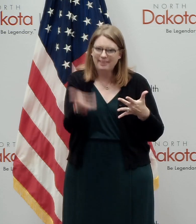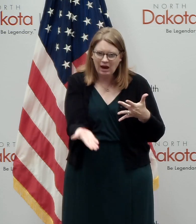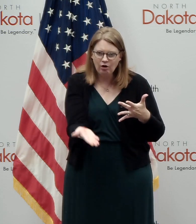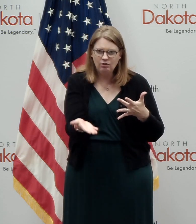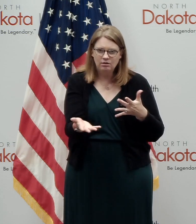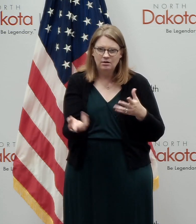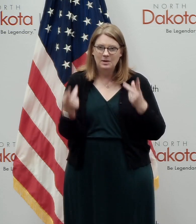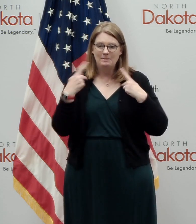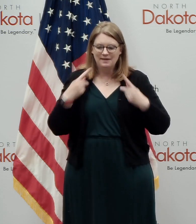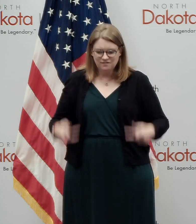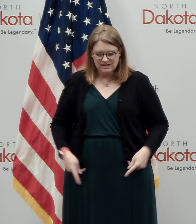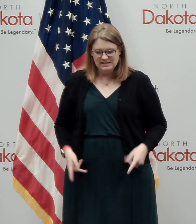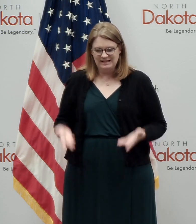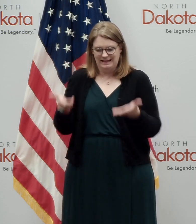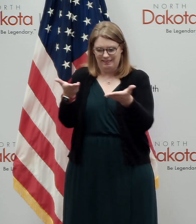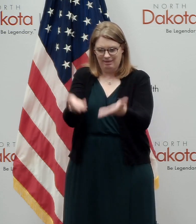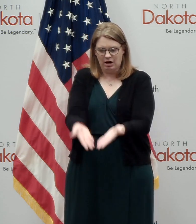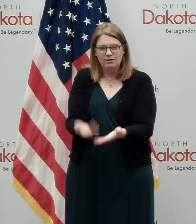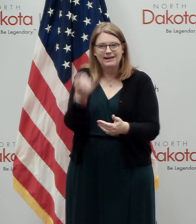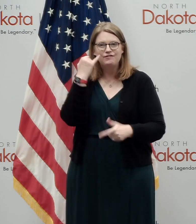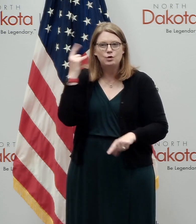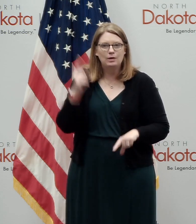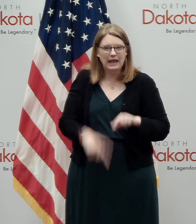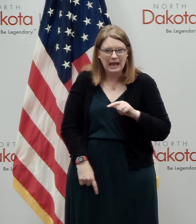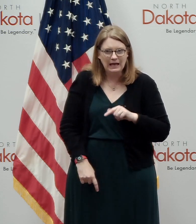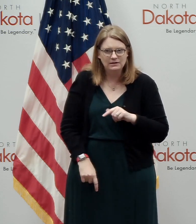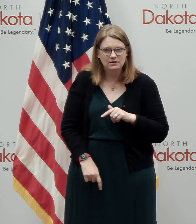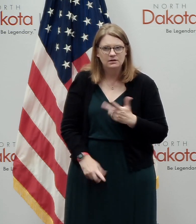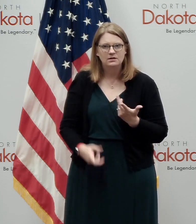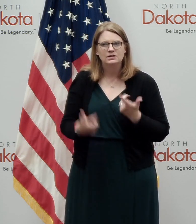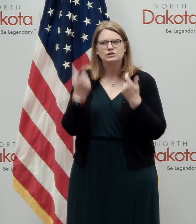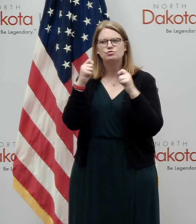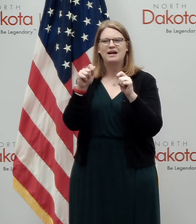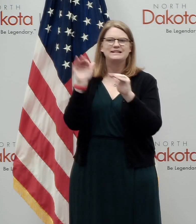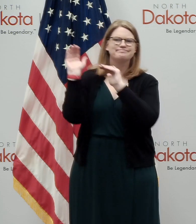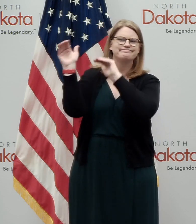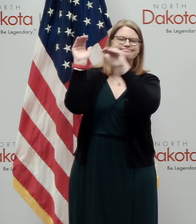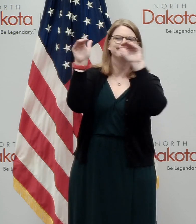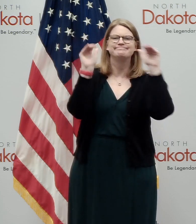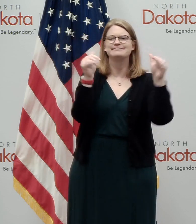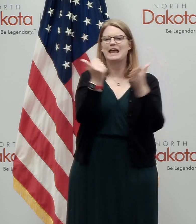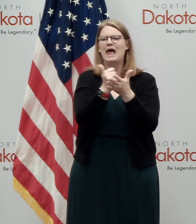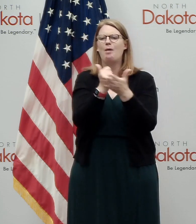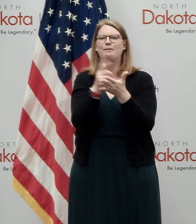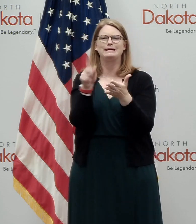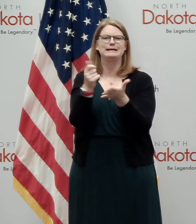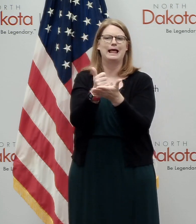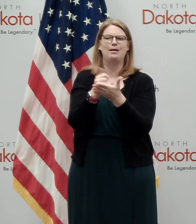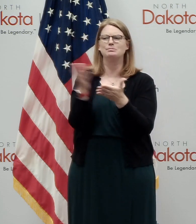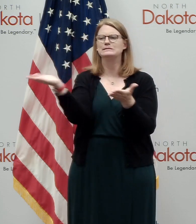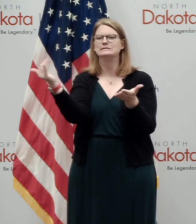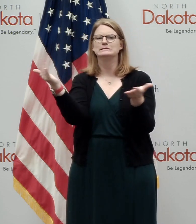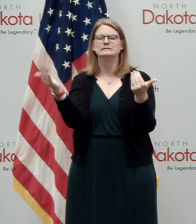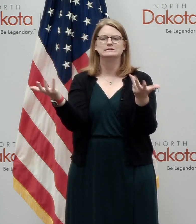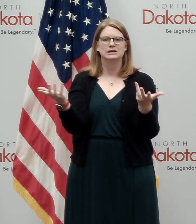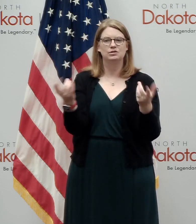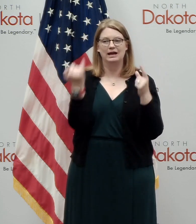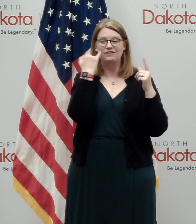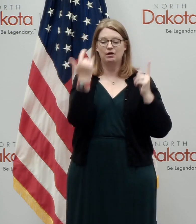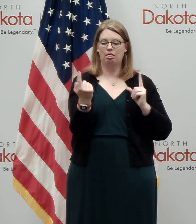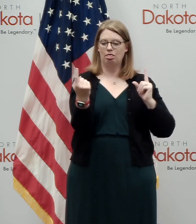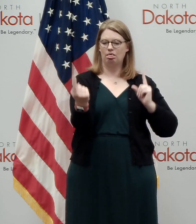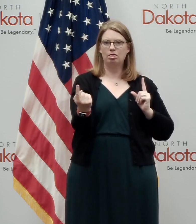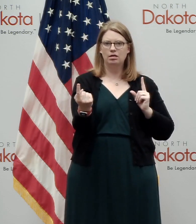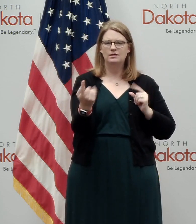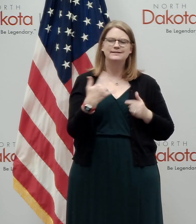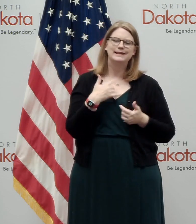present for someone. Uh, and if you can't be physically present, see if you can get someone else who can, if you're distant from them, maybe someone call